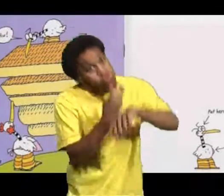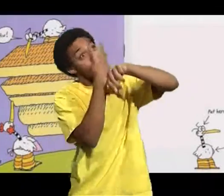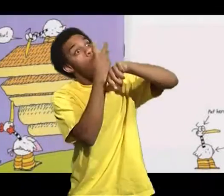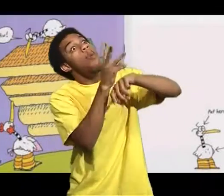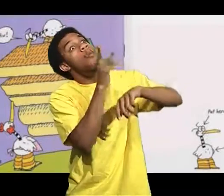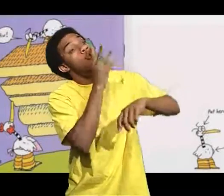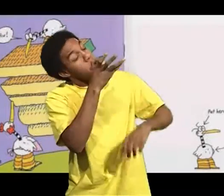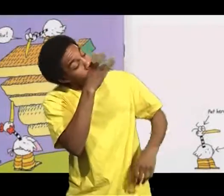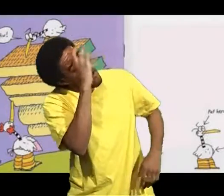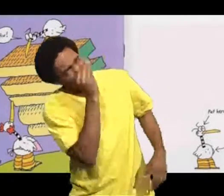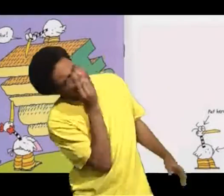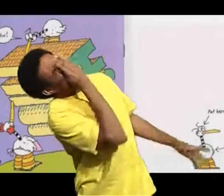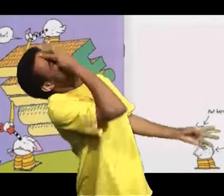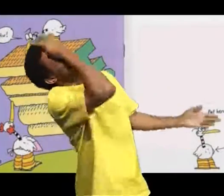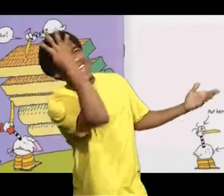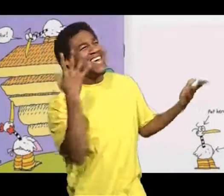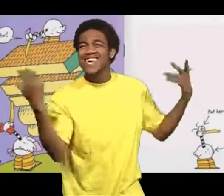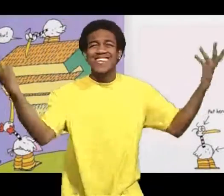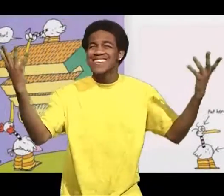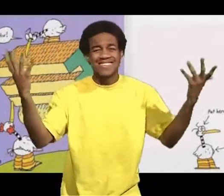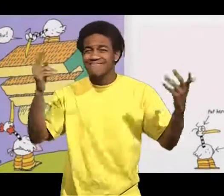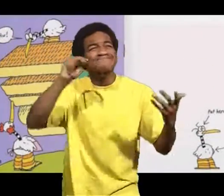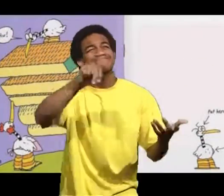I drank water upside down and just splashed on my face.